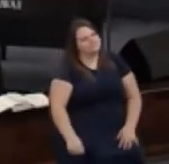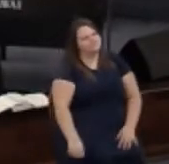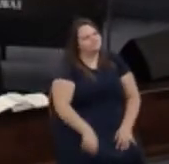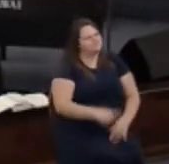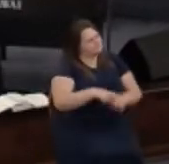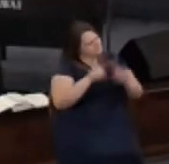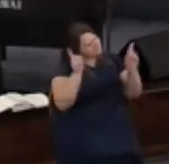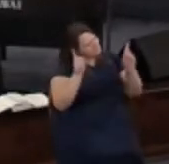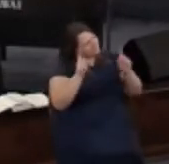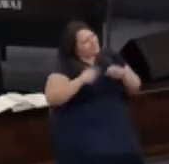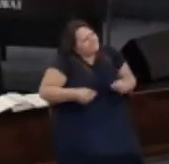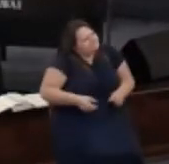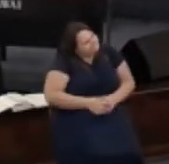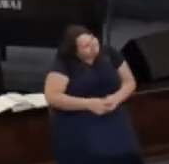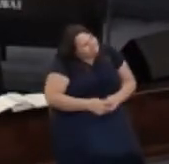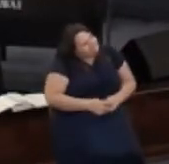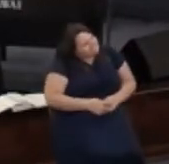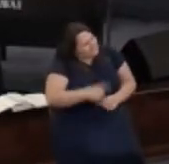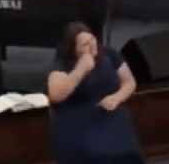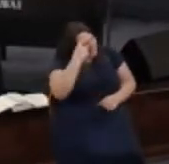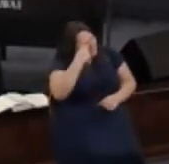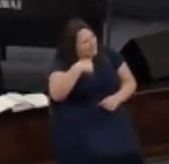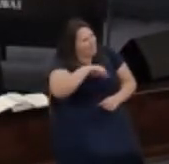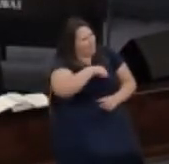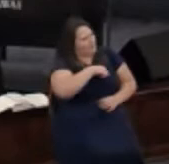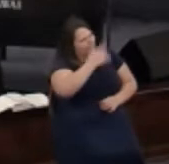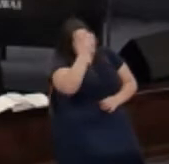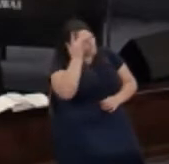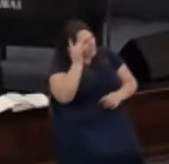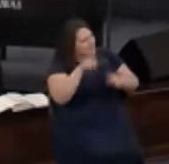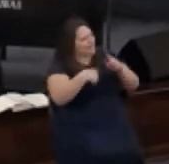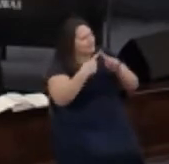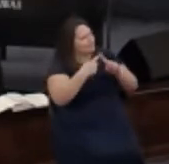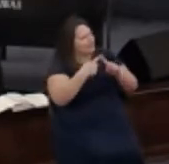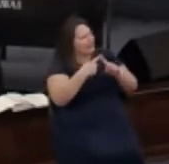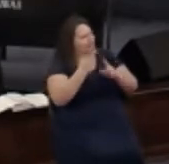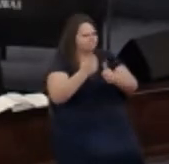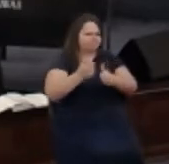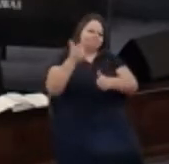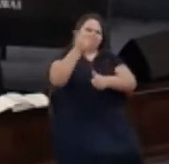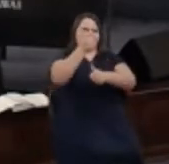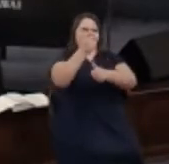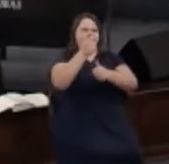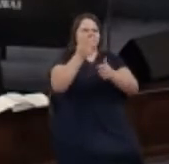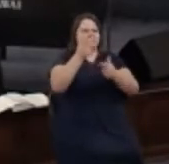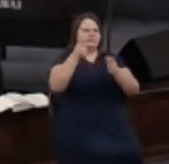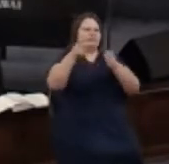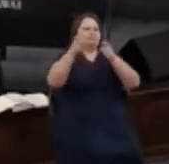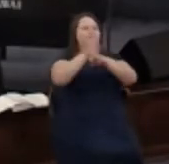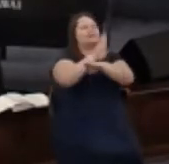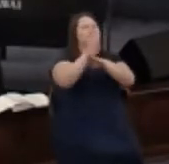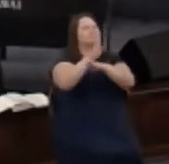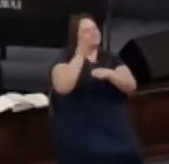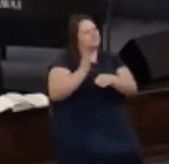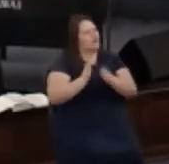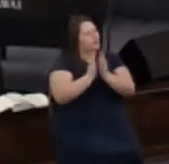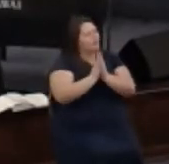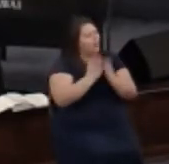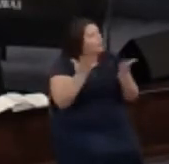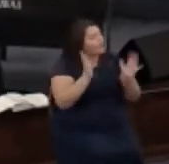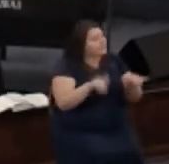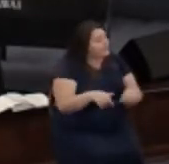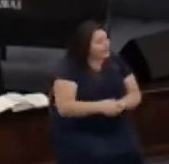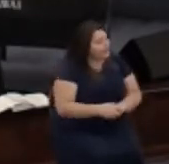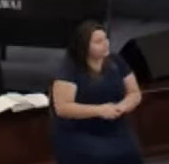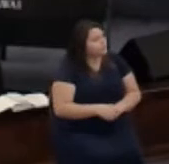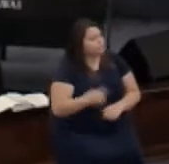however I think we forget about the corporate side of prayer and what is that you want to know it's when we gather together in